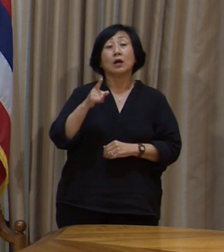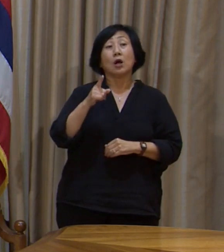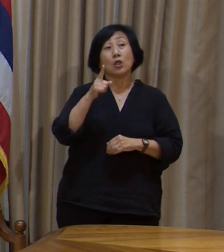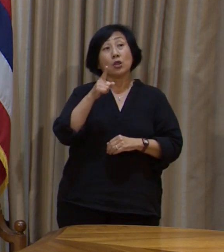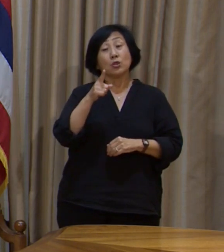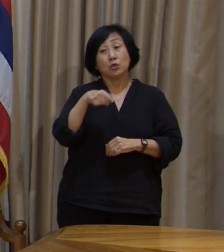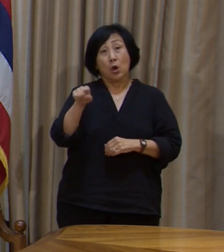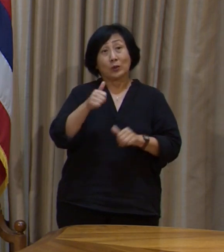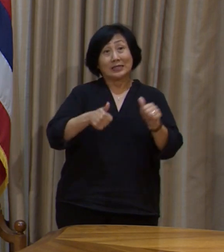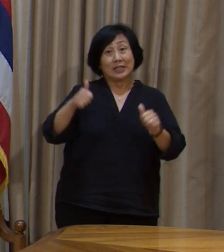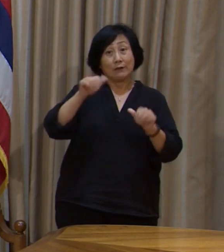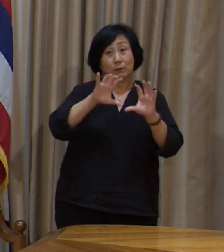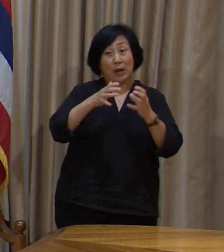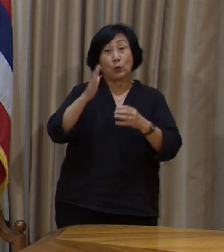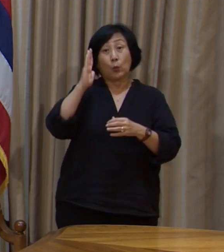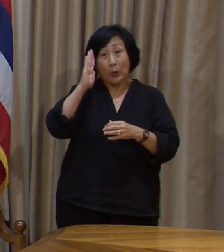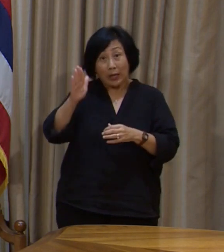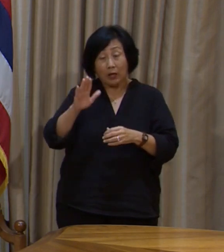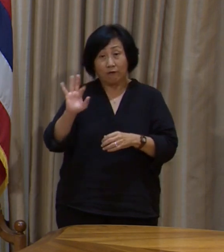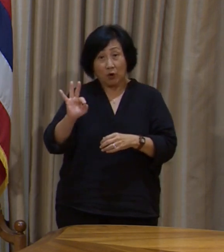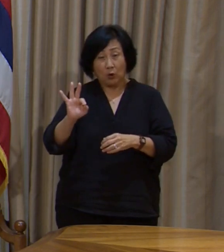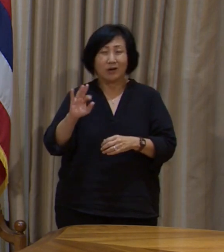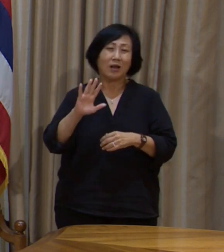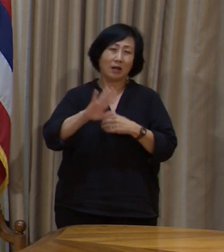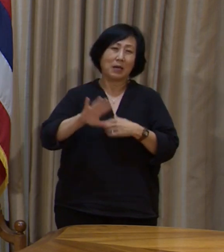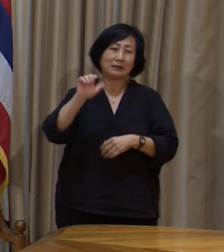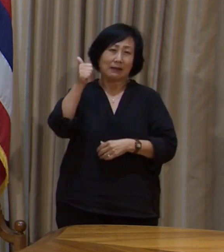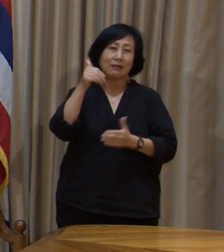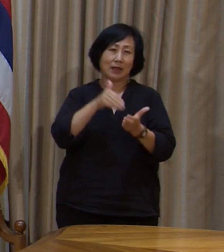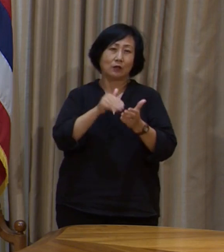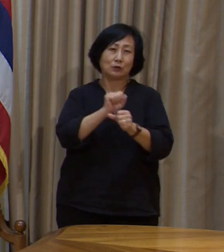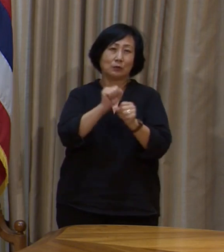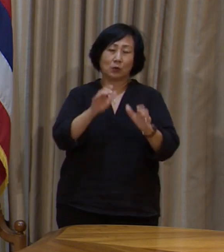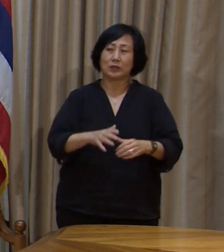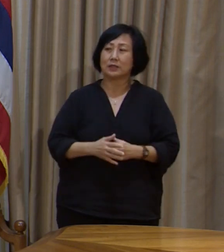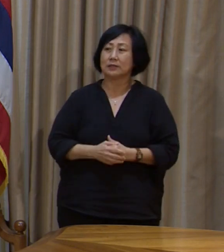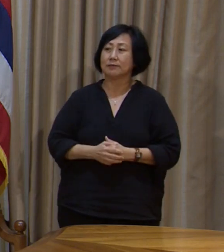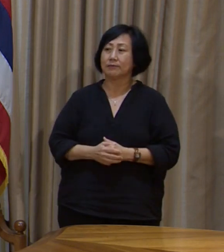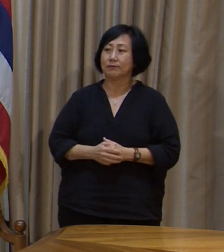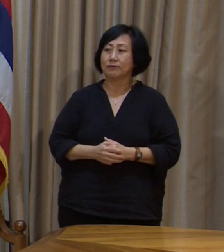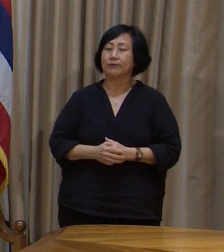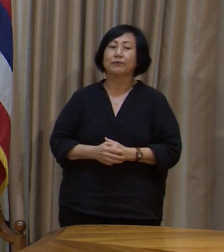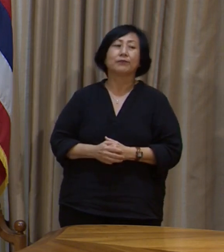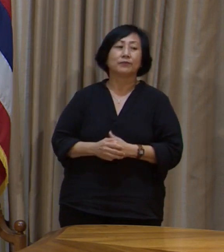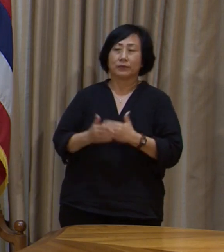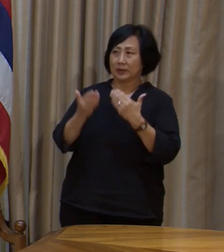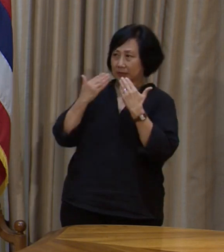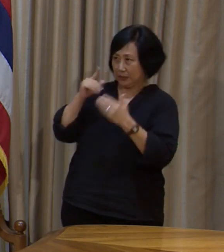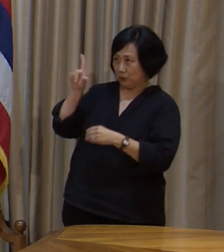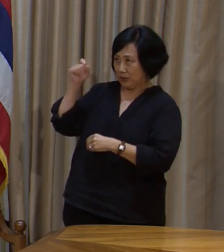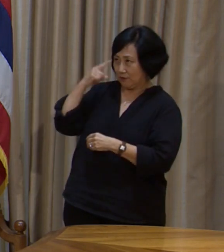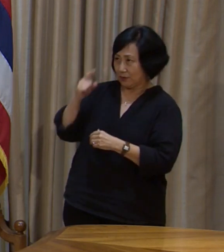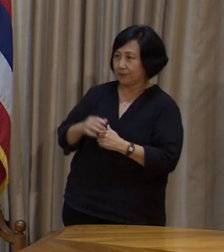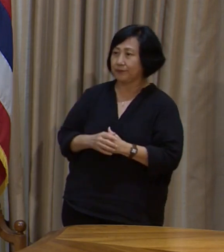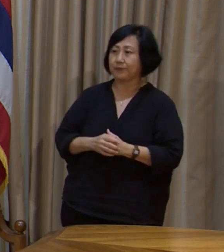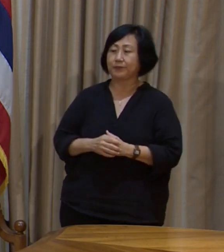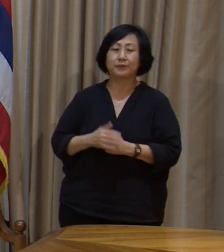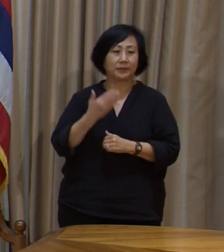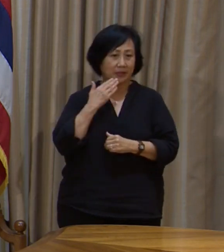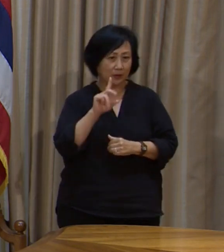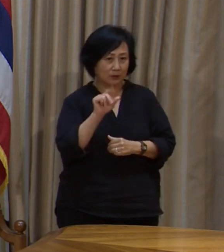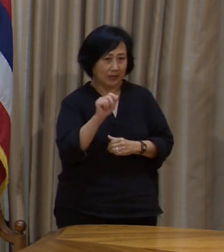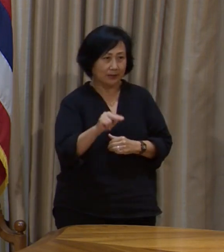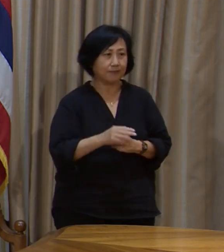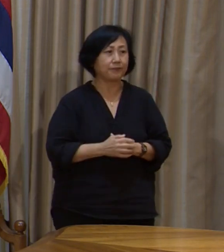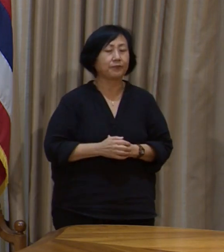subject to furlough is about 10,000. Okay. Thank you very much, Governor. Thanks, Dan.